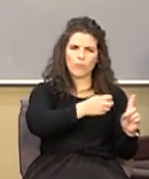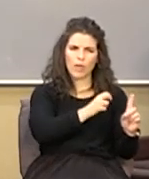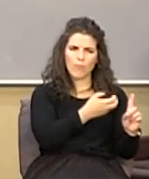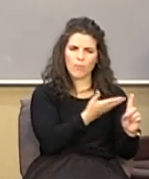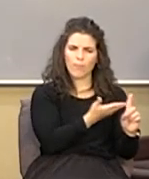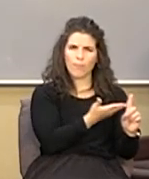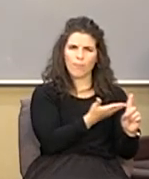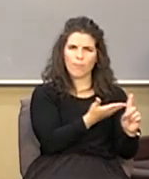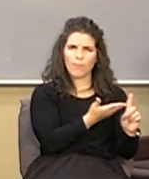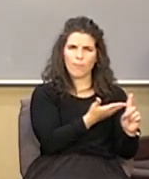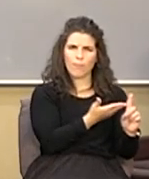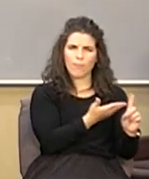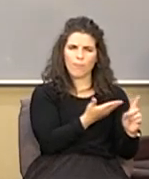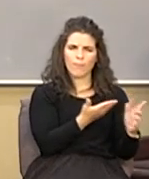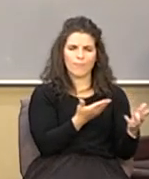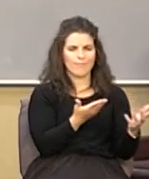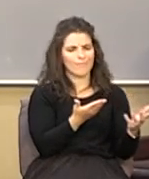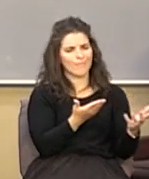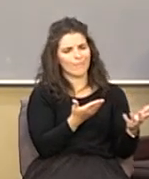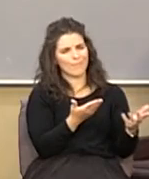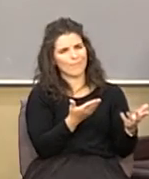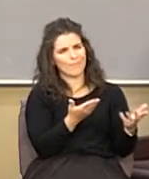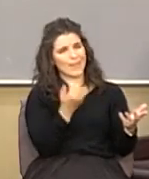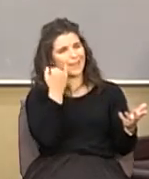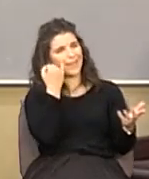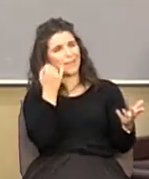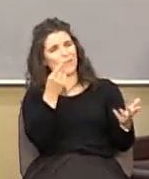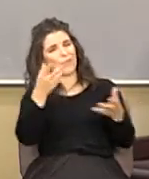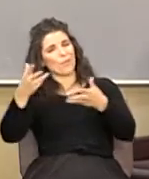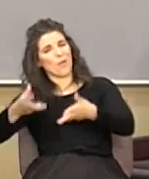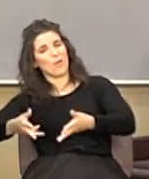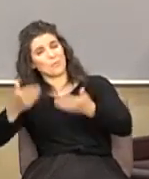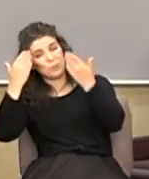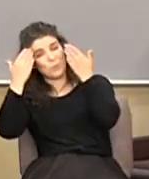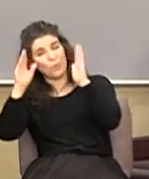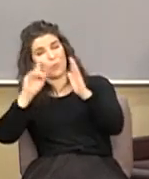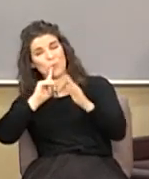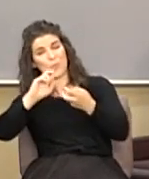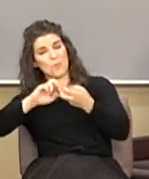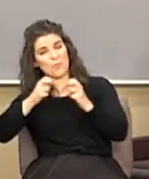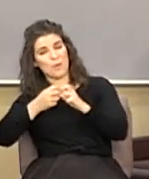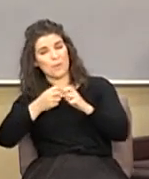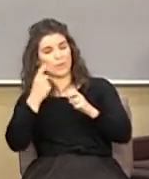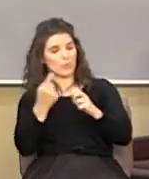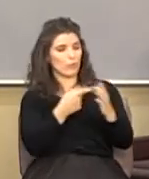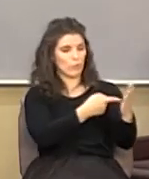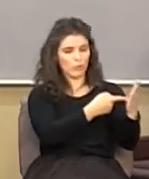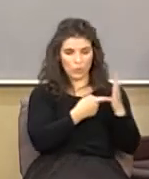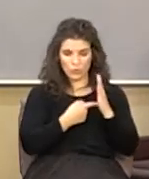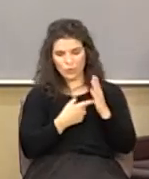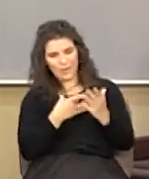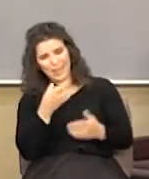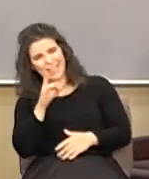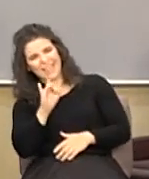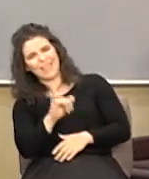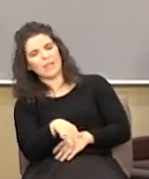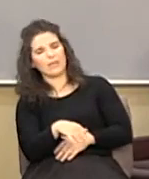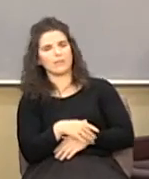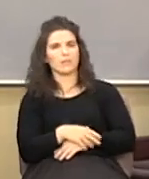problem is but listen if you're lost you don't know what the real problem is and when somebody shows it to you you aren't going to like it anyway